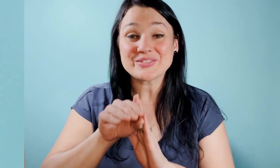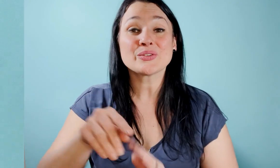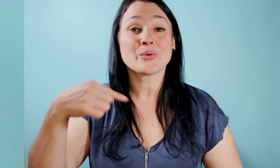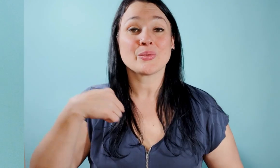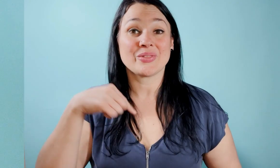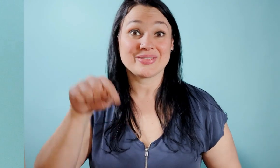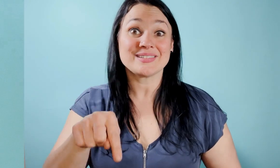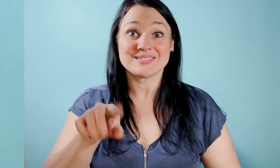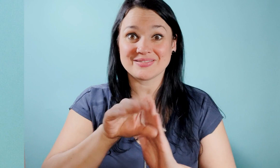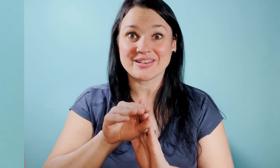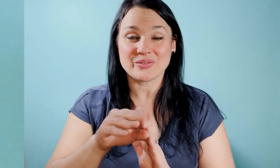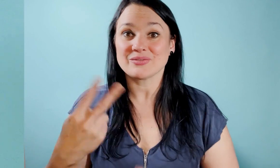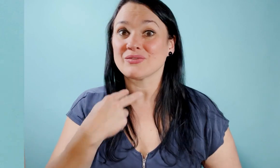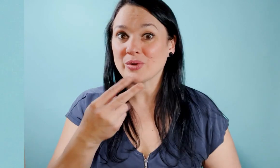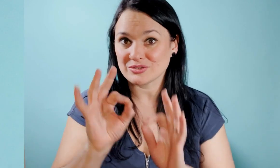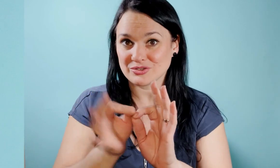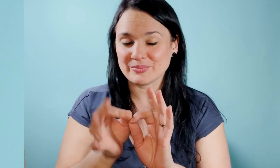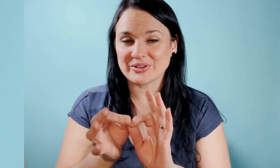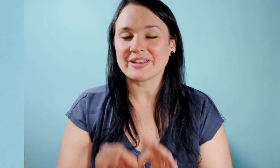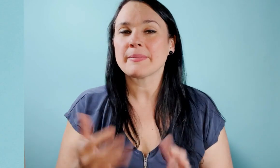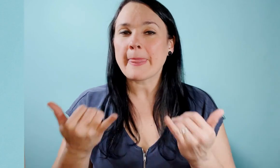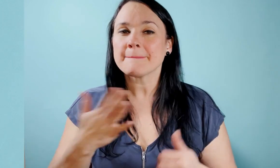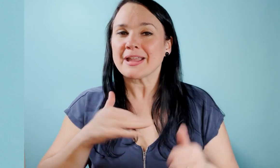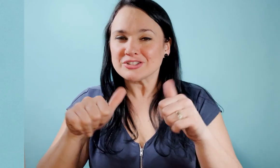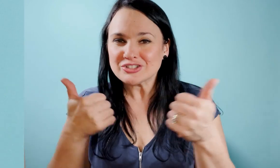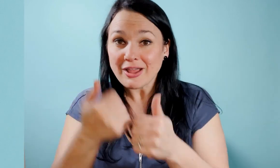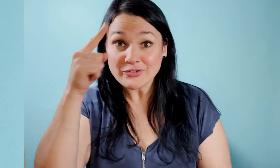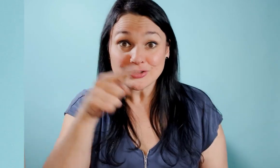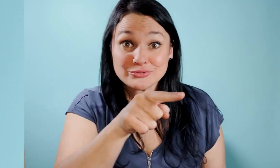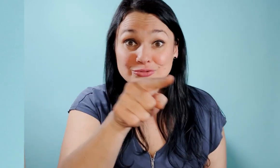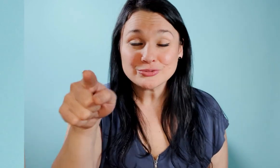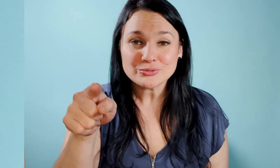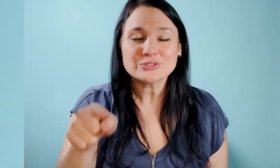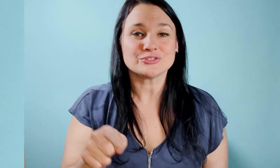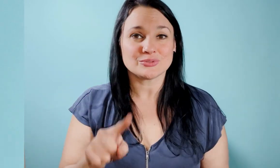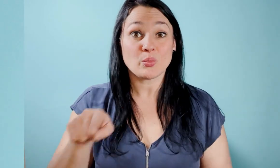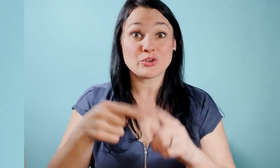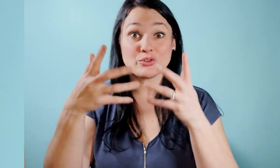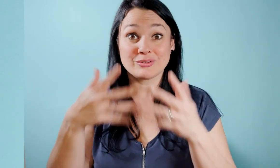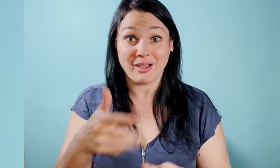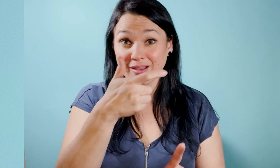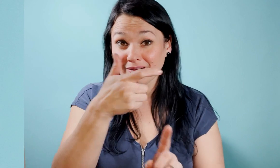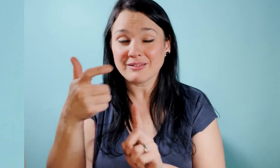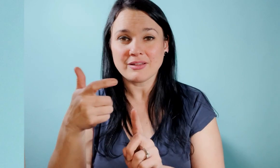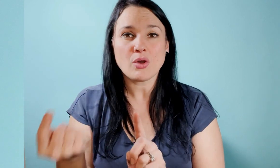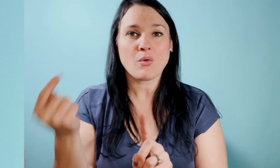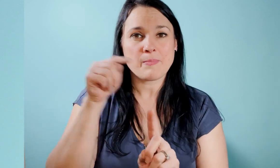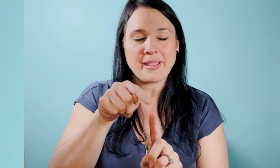it says voice interpreted my challenge for you is when you're finished watching this go back